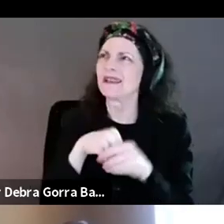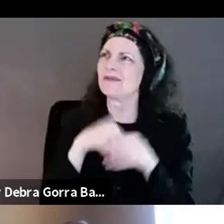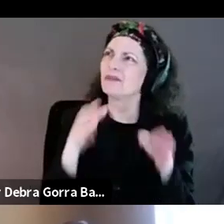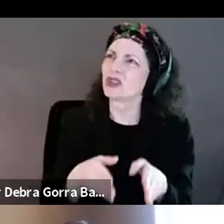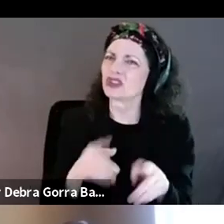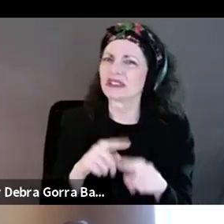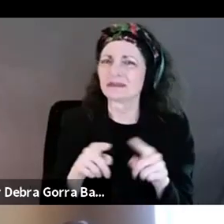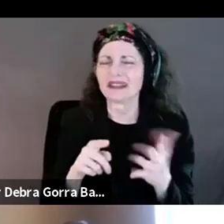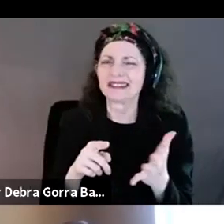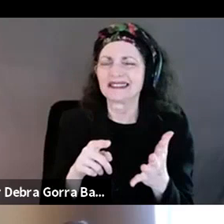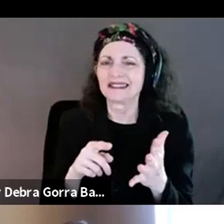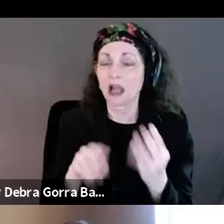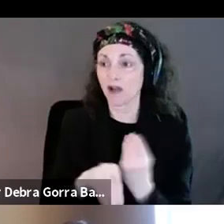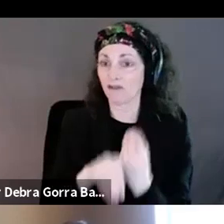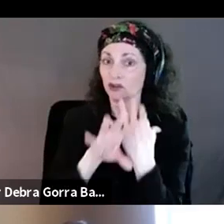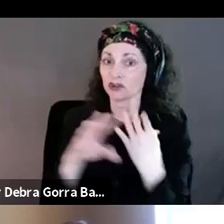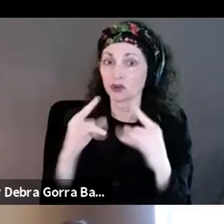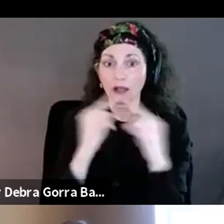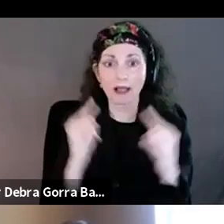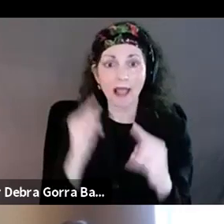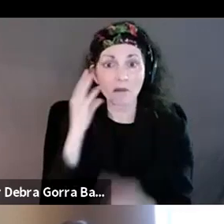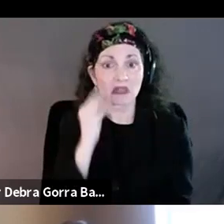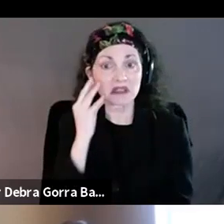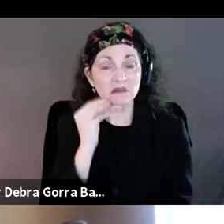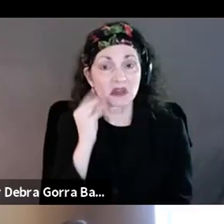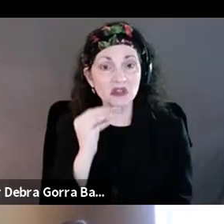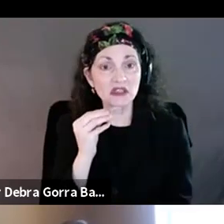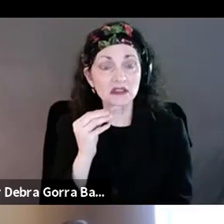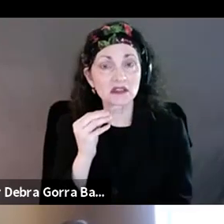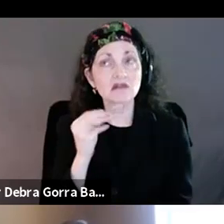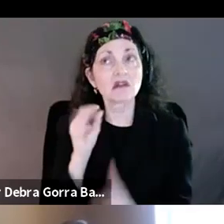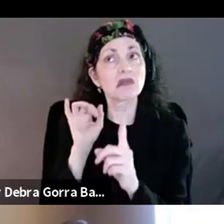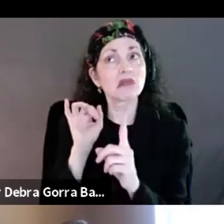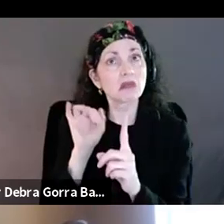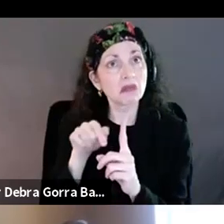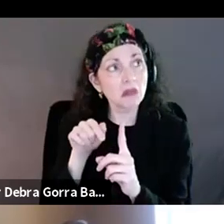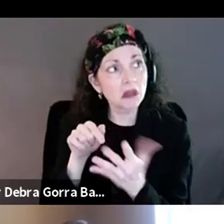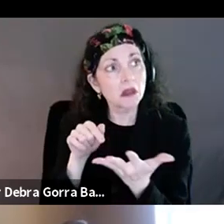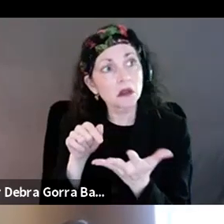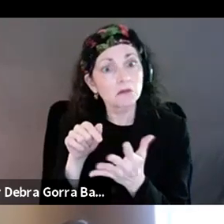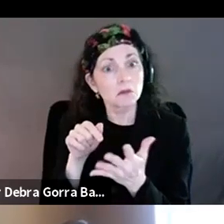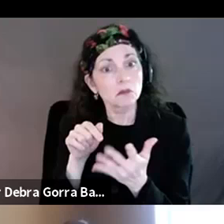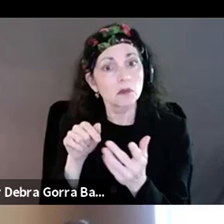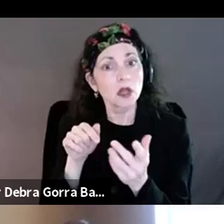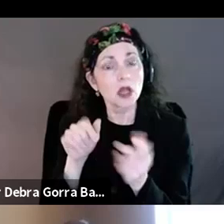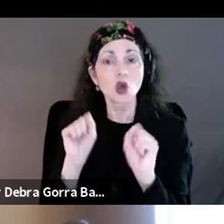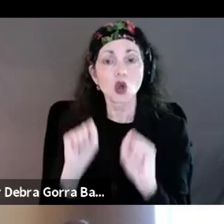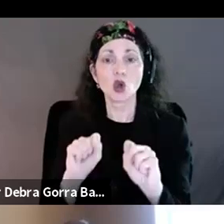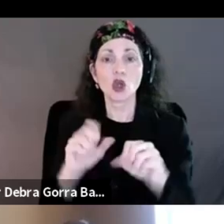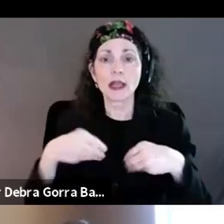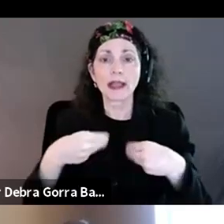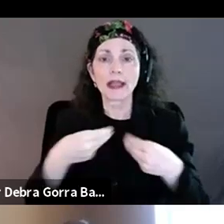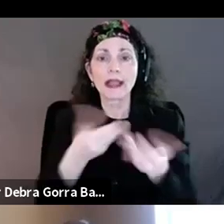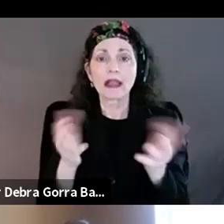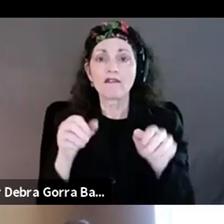a virtual camp experience that would provide an opportunity to